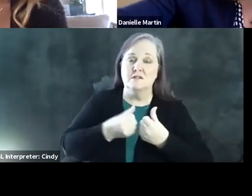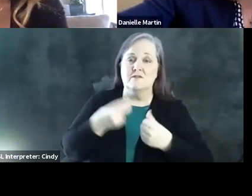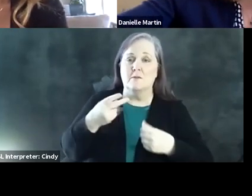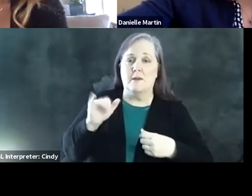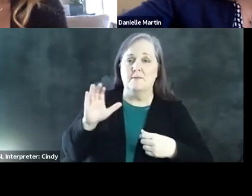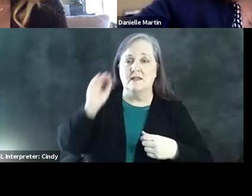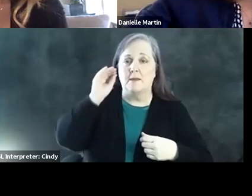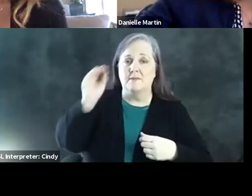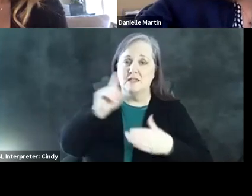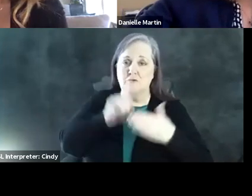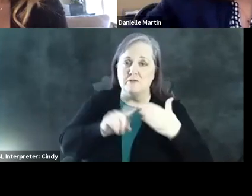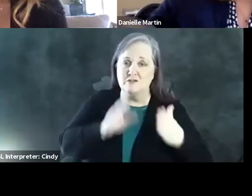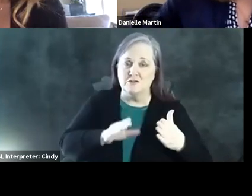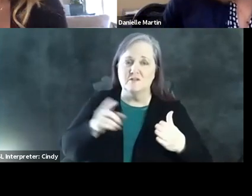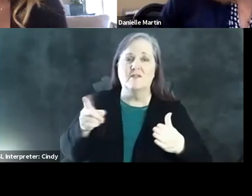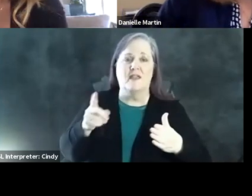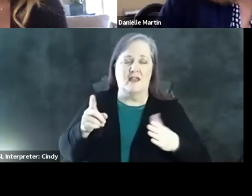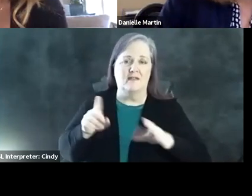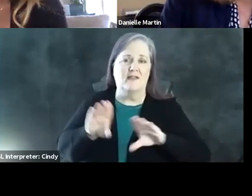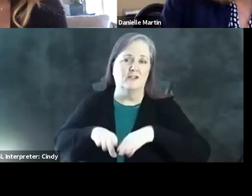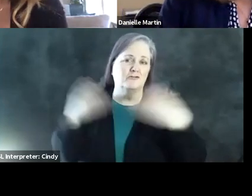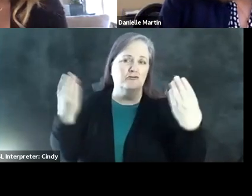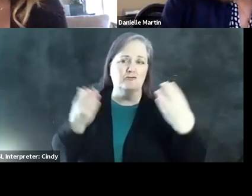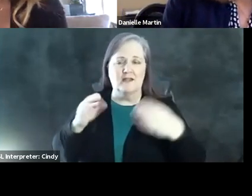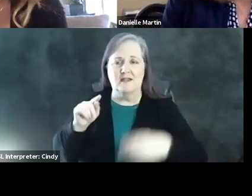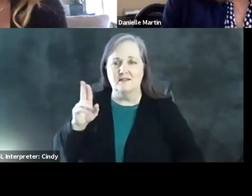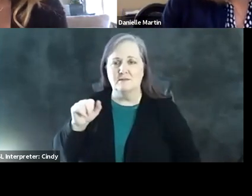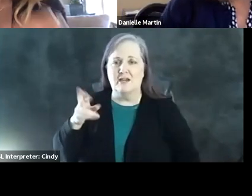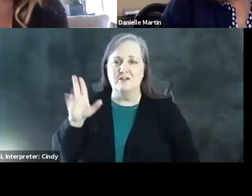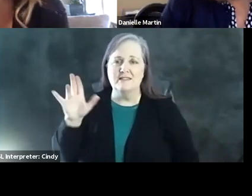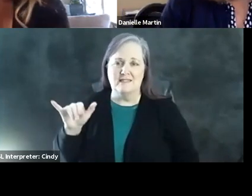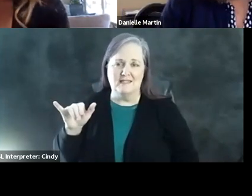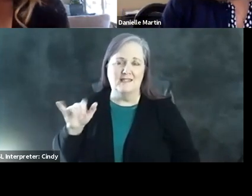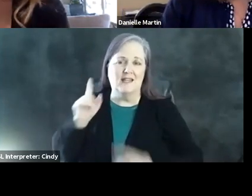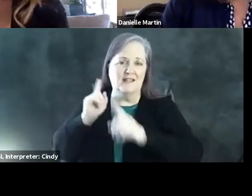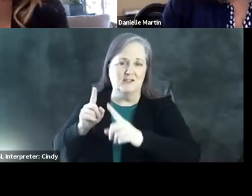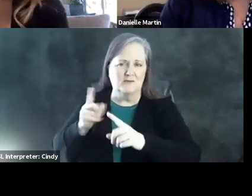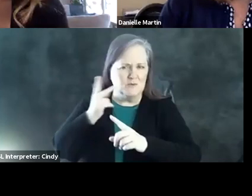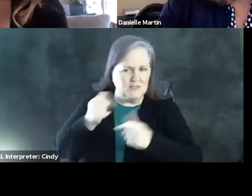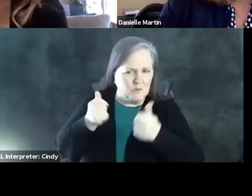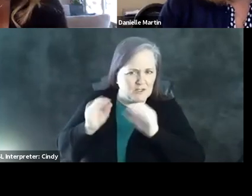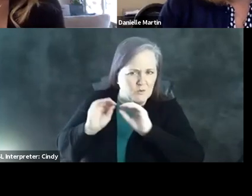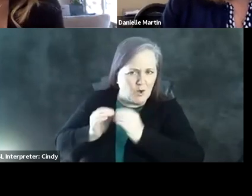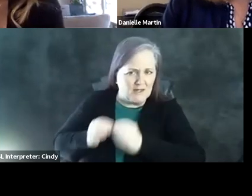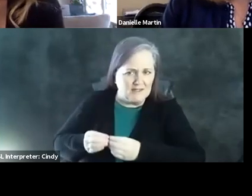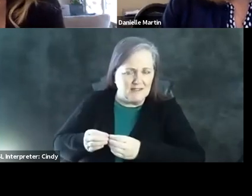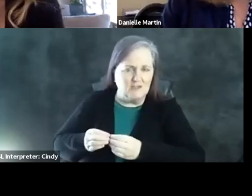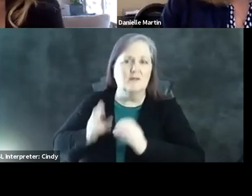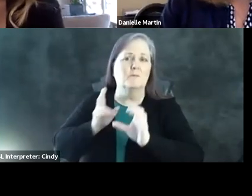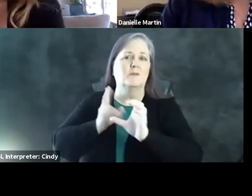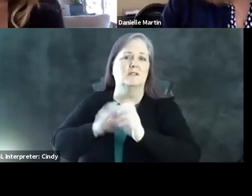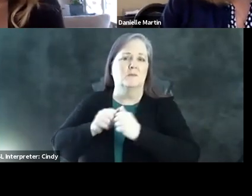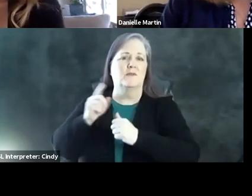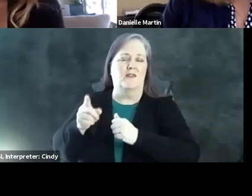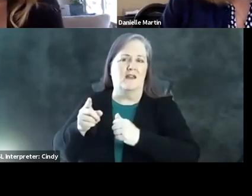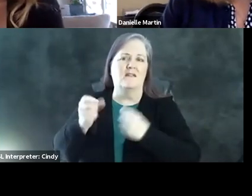Researchers has a transparency initiative. And so you can actually look on their website and see which organizations are participants in that. And there are a